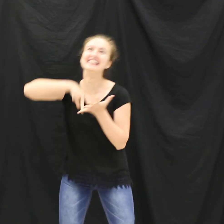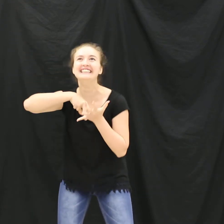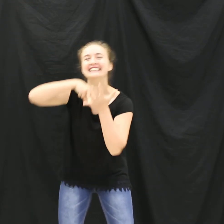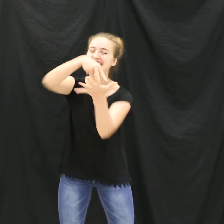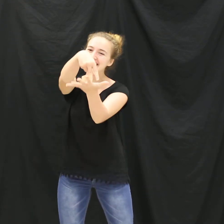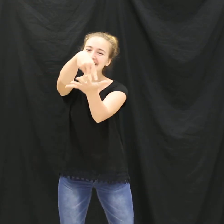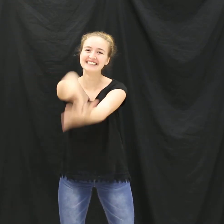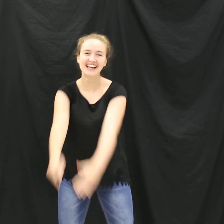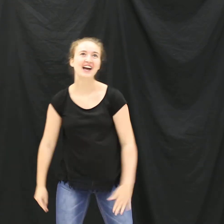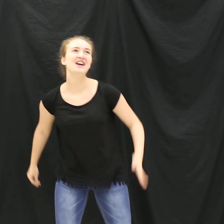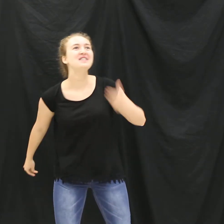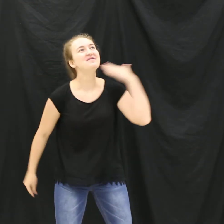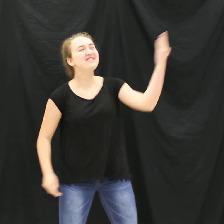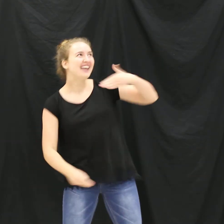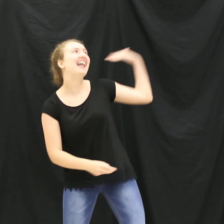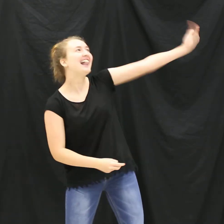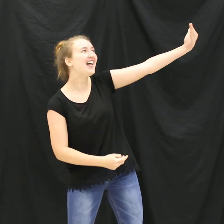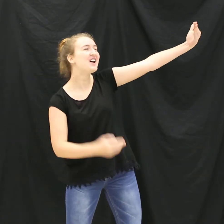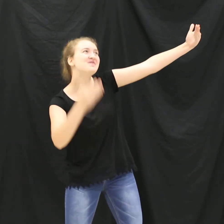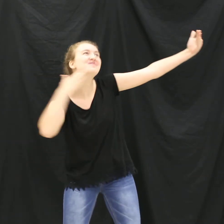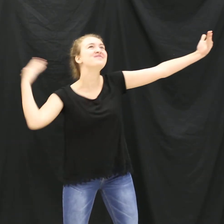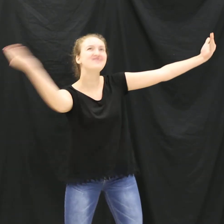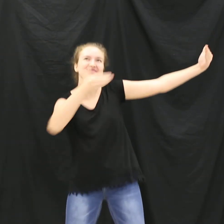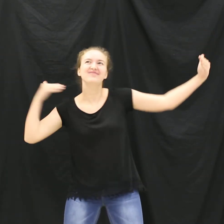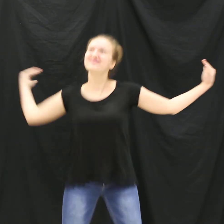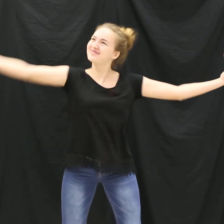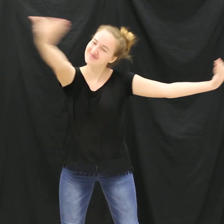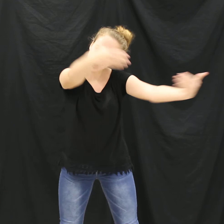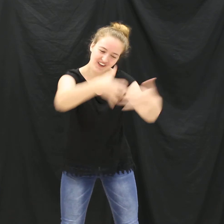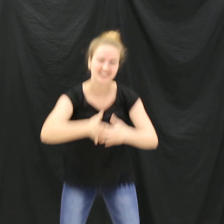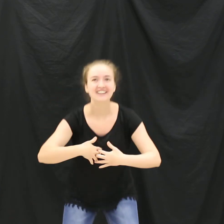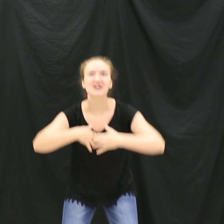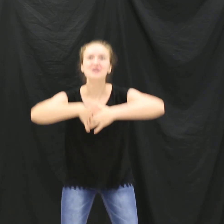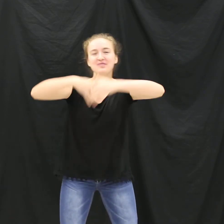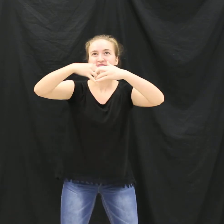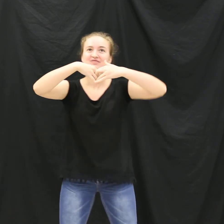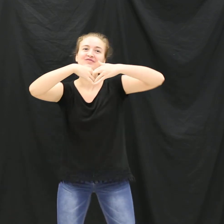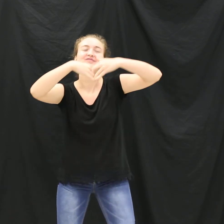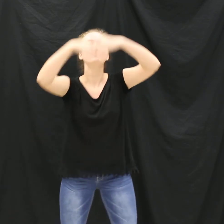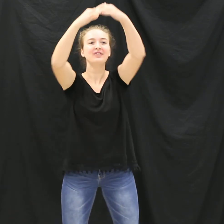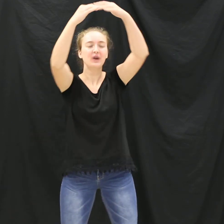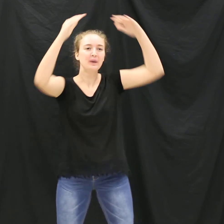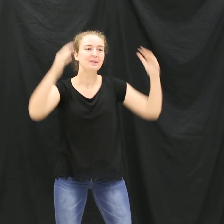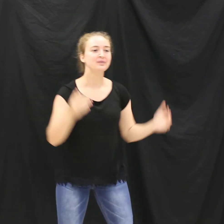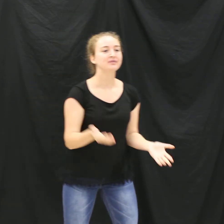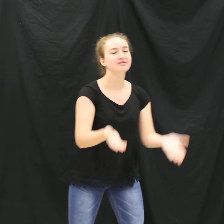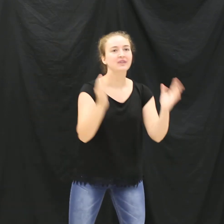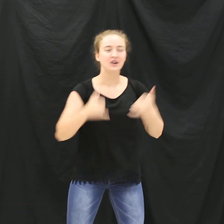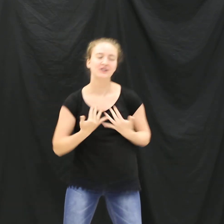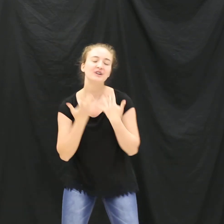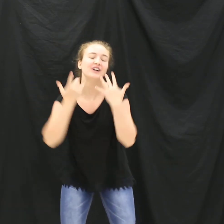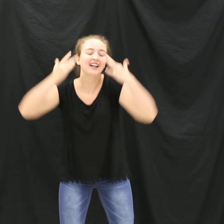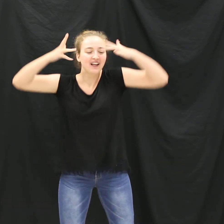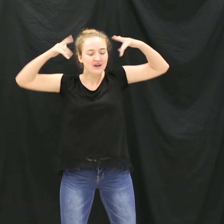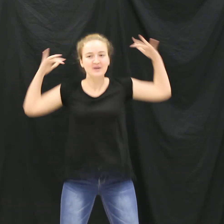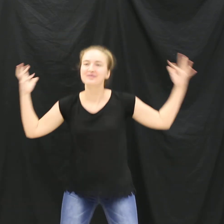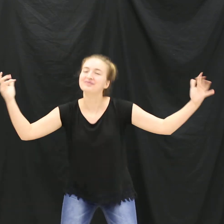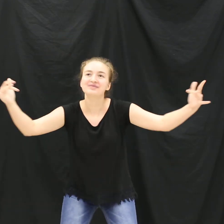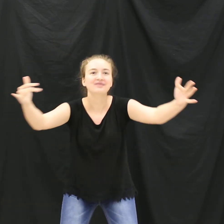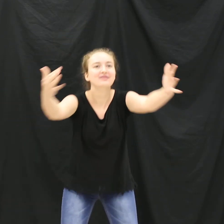I better get stuck, baby Thank you, Lord Thank I'm comin' home, I'm comin' home Tell the world I'm comin'